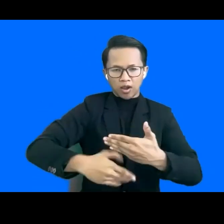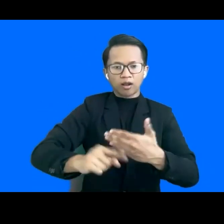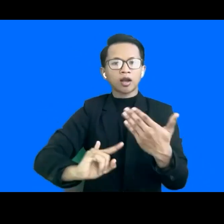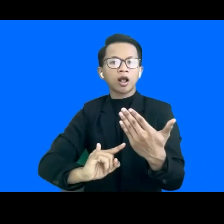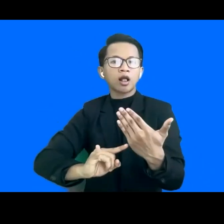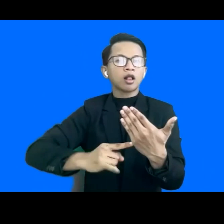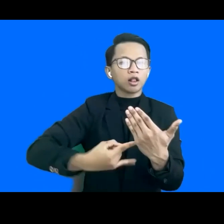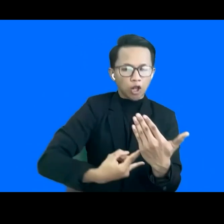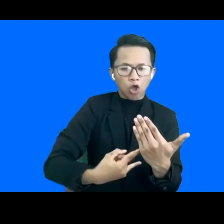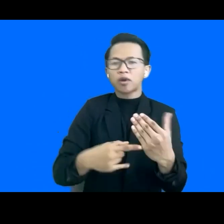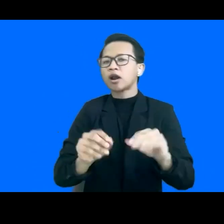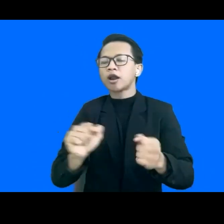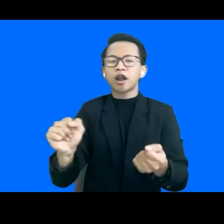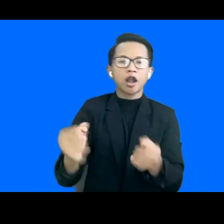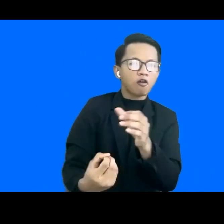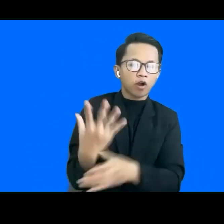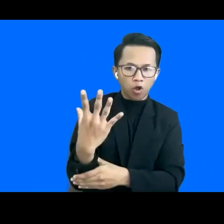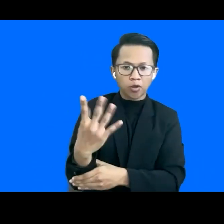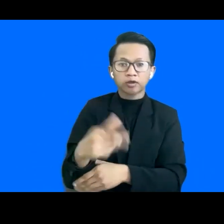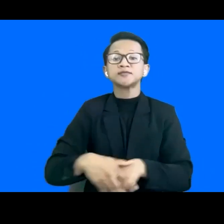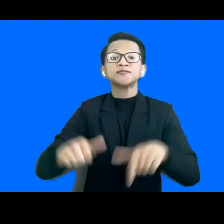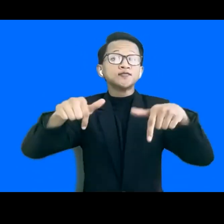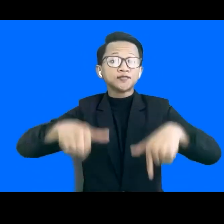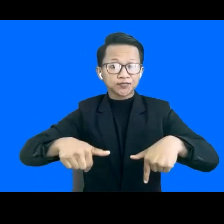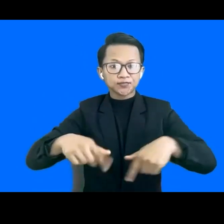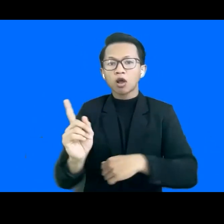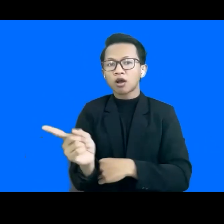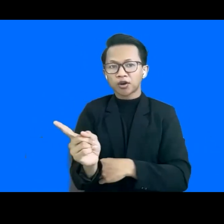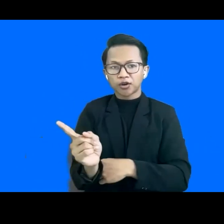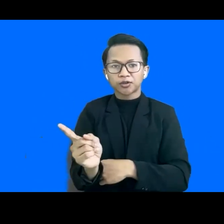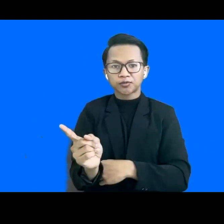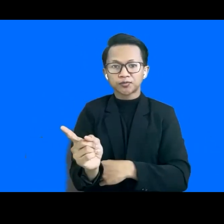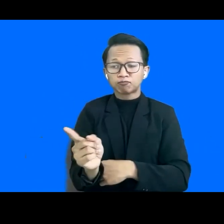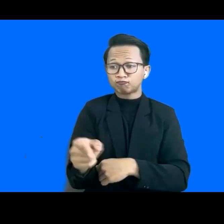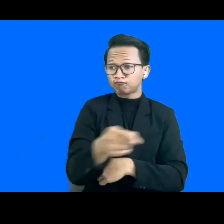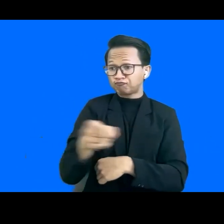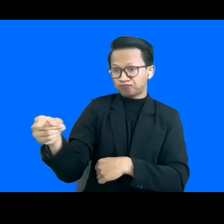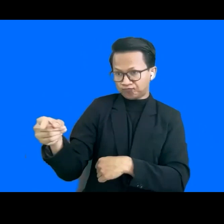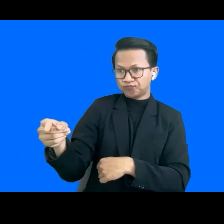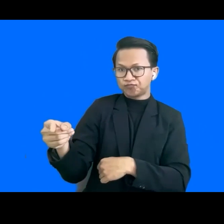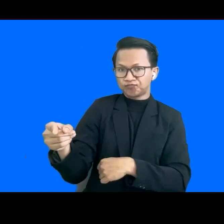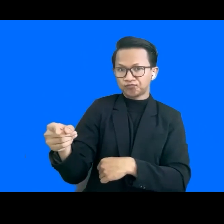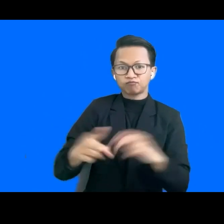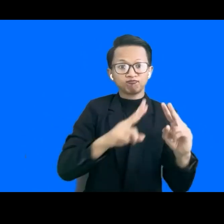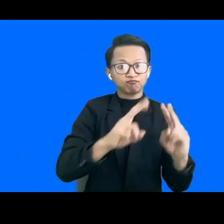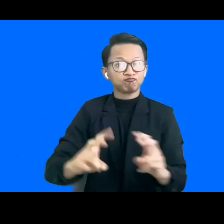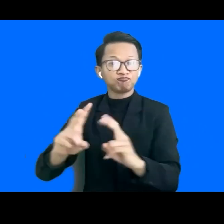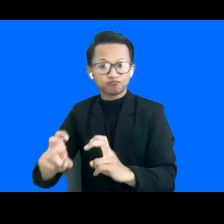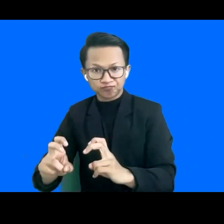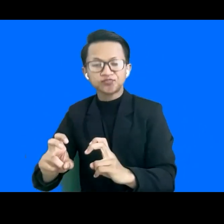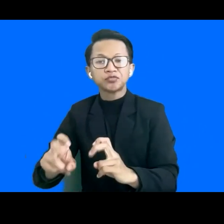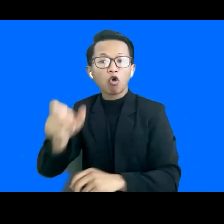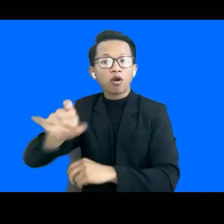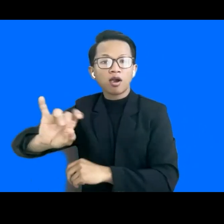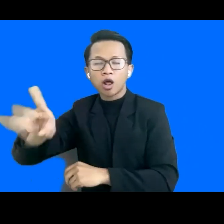Because today we have already gathered with the some of them who are also involved in this study, who take part also